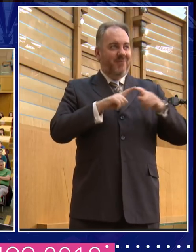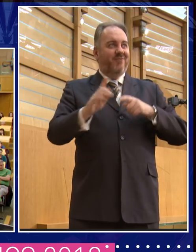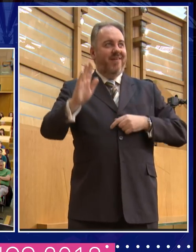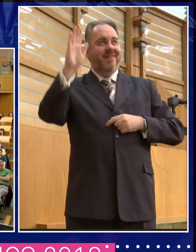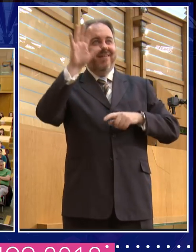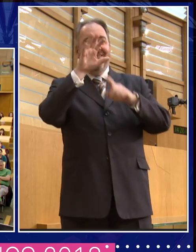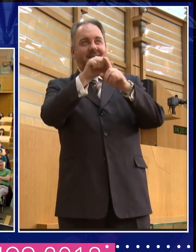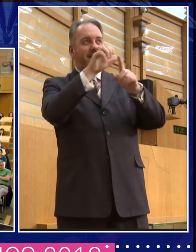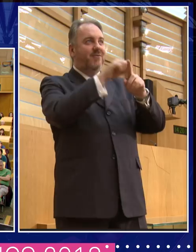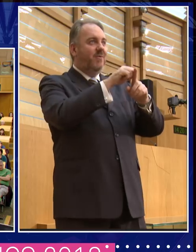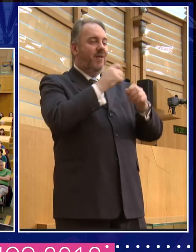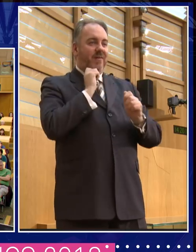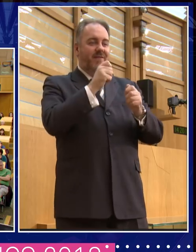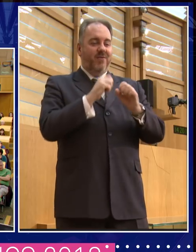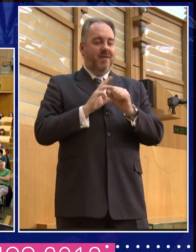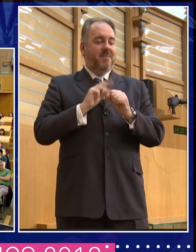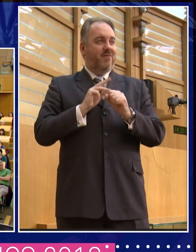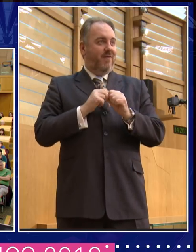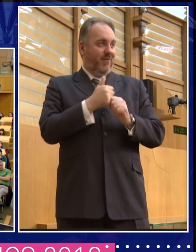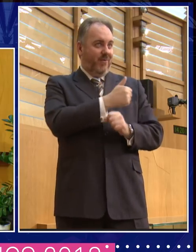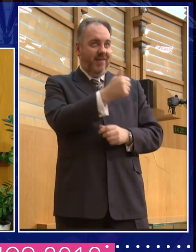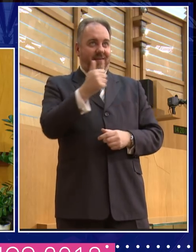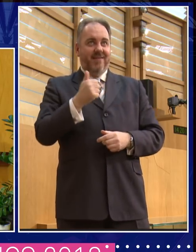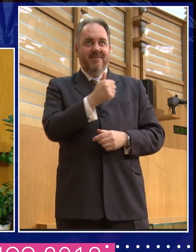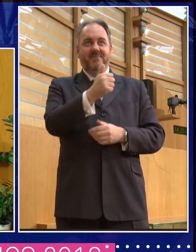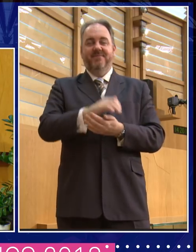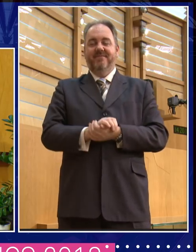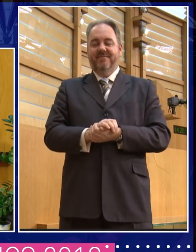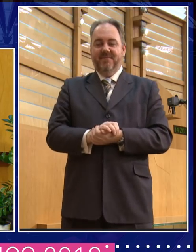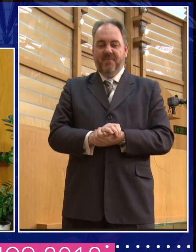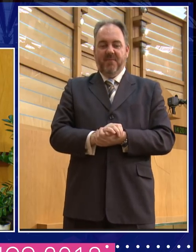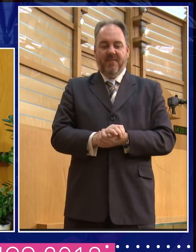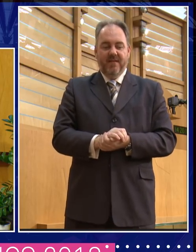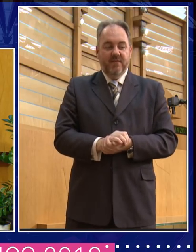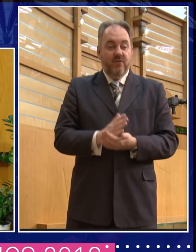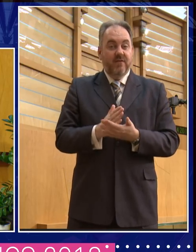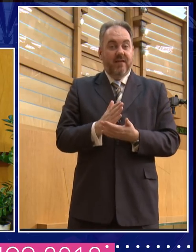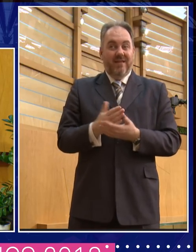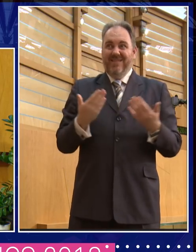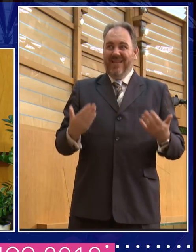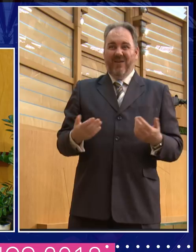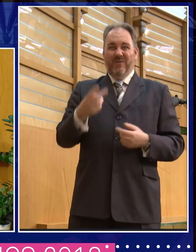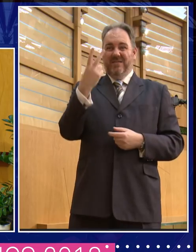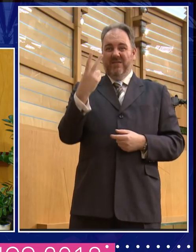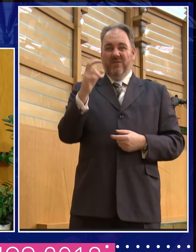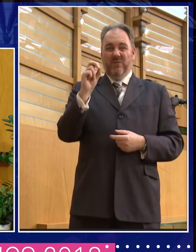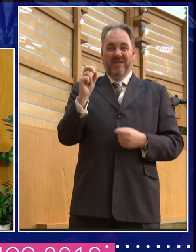microphone around on the front of your desk. Um, but we are, mean, here we are 2018. So it's 100 years since, um,